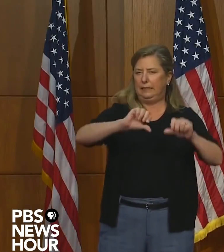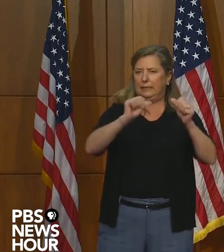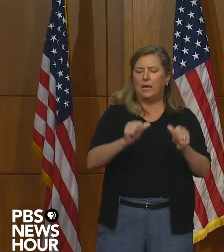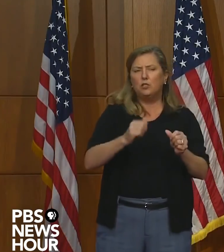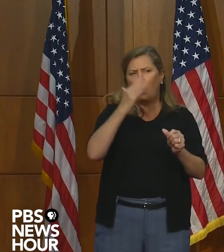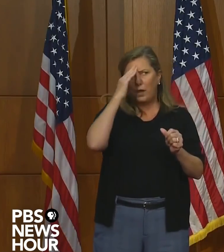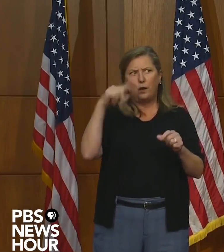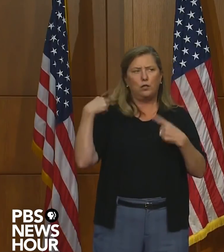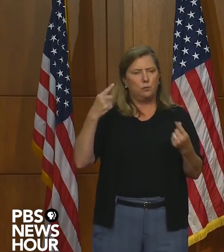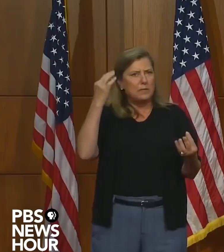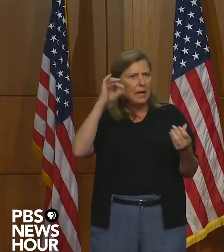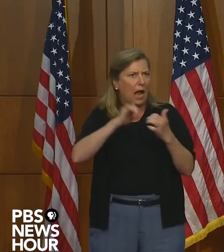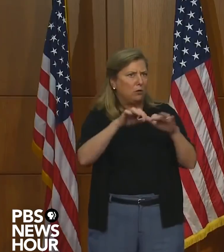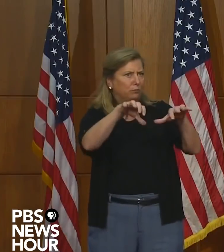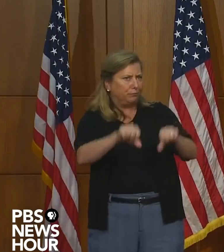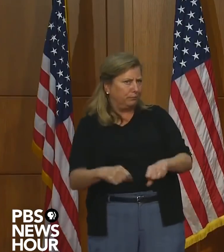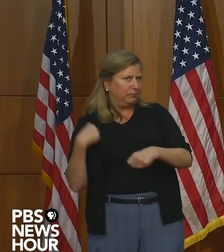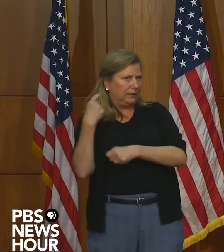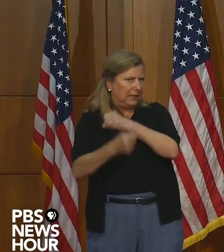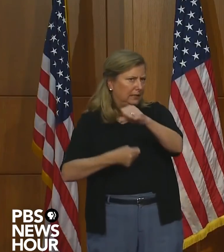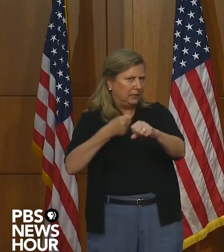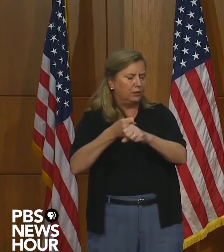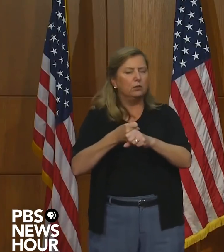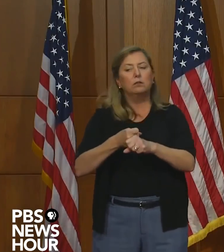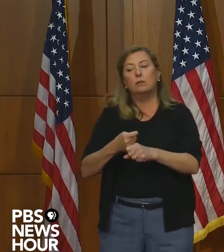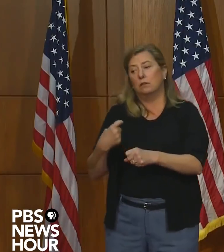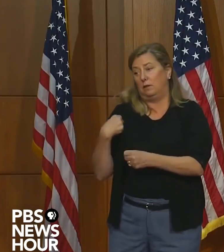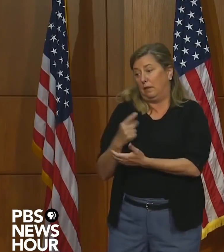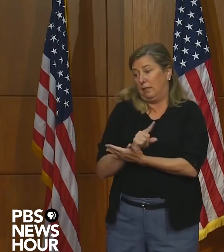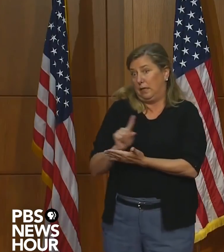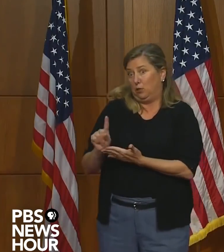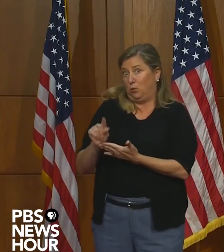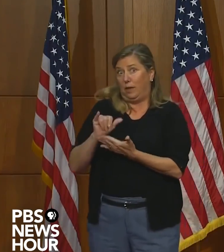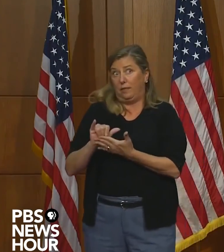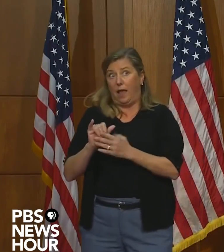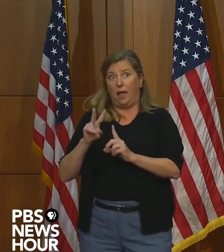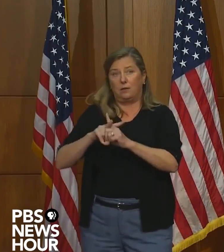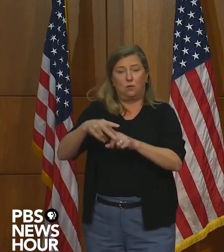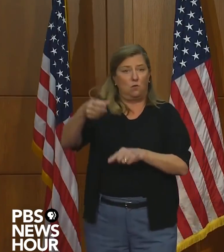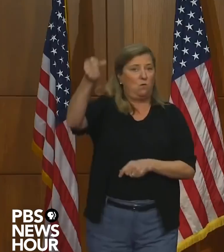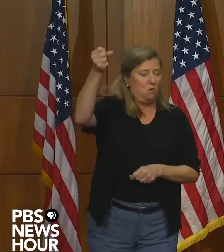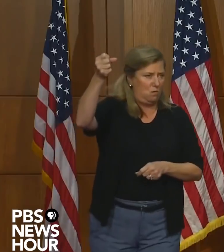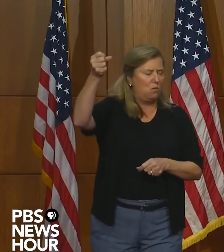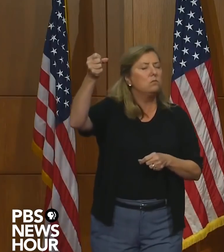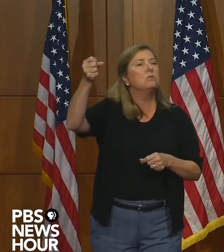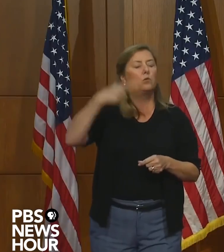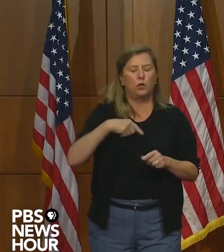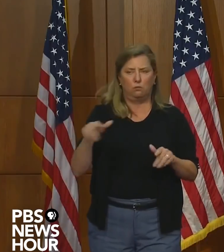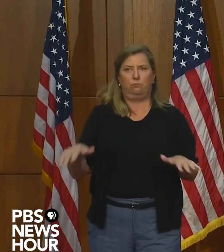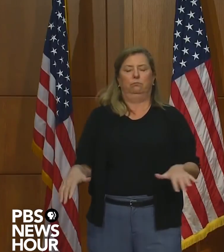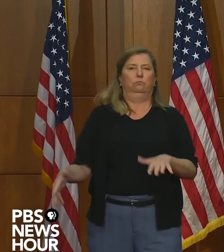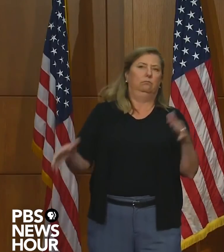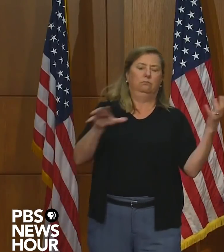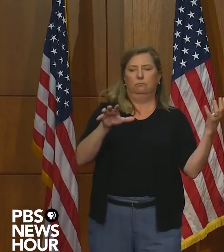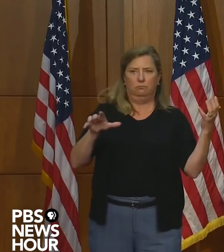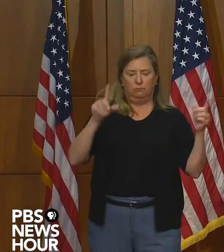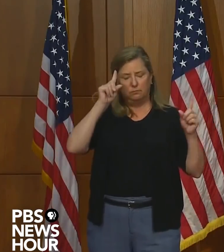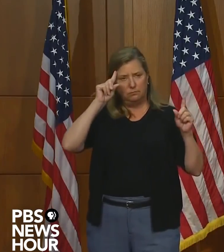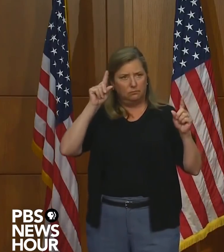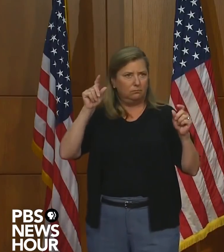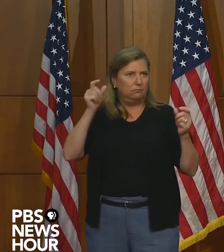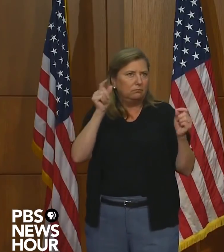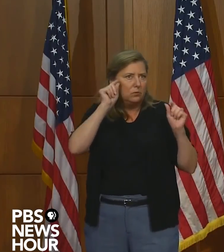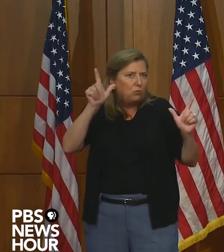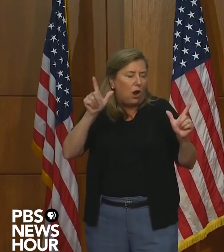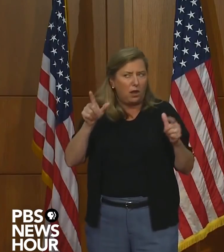this particular injunction that was filed this week, um, did that, uh, catch you off guard? You, were you at all concerned